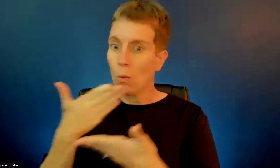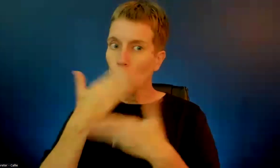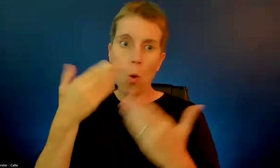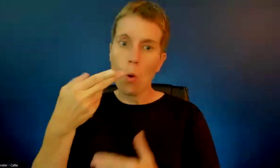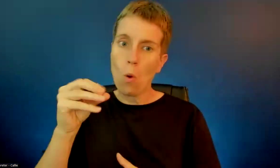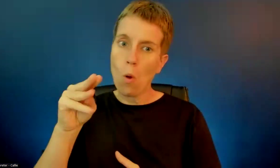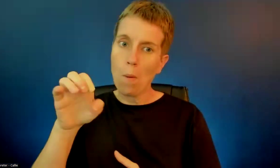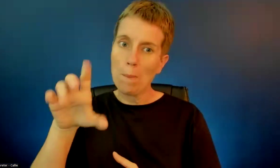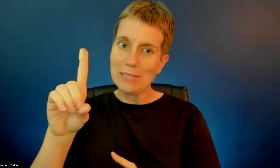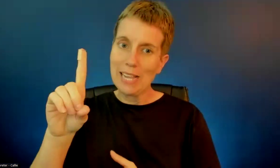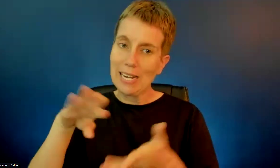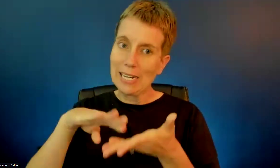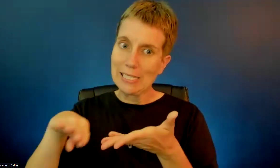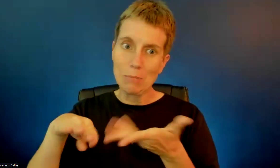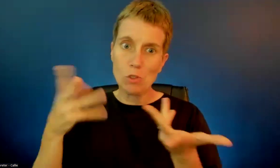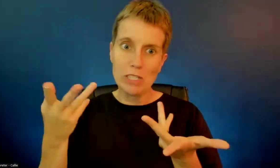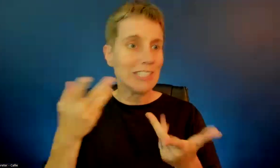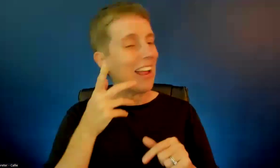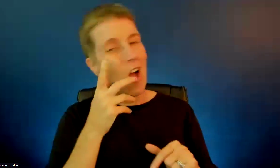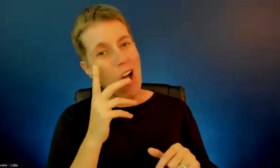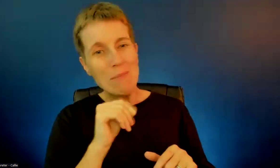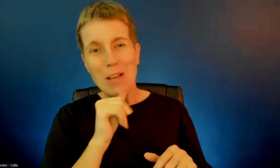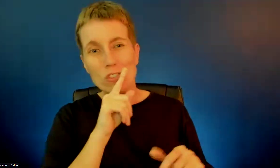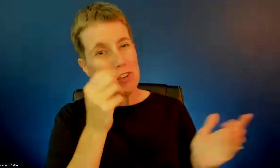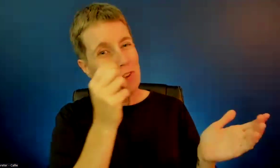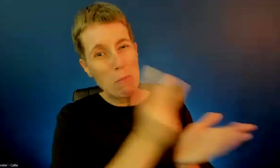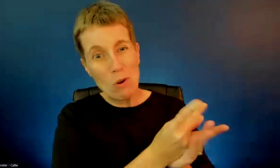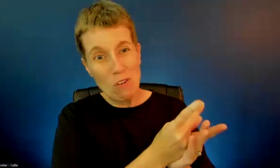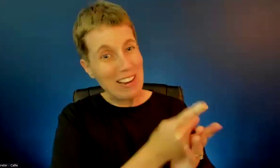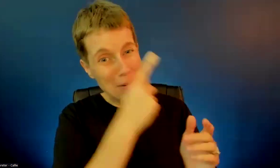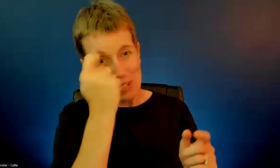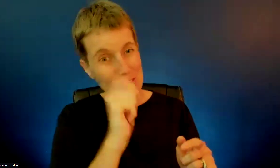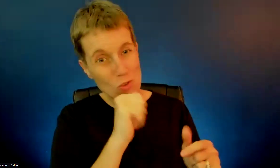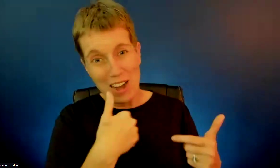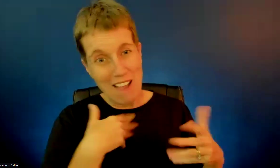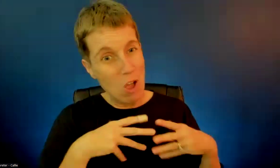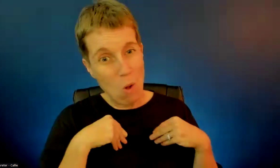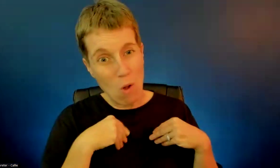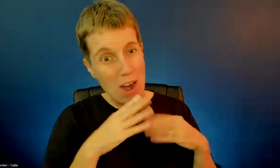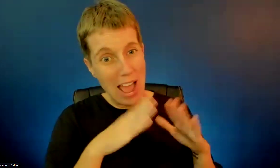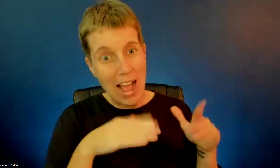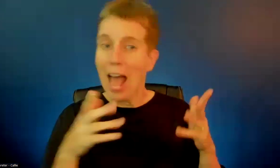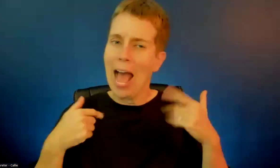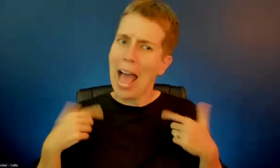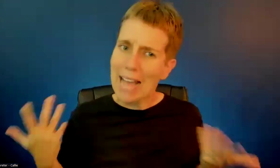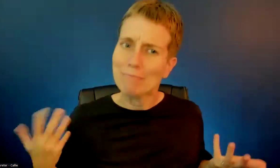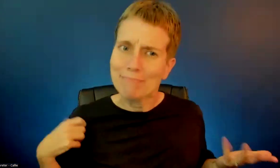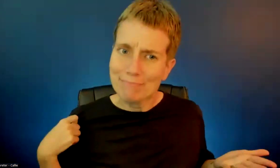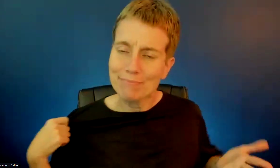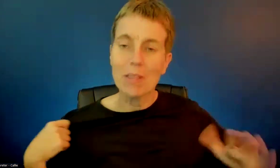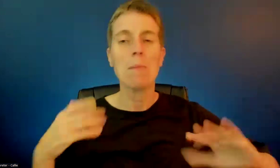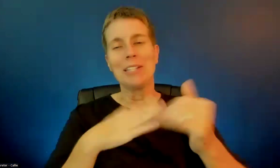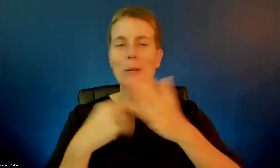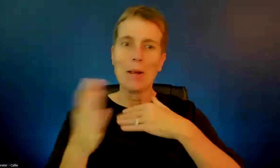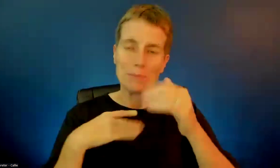well, I don't know if you can have it because you don't have a homestead exemption. And I said, lady, I'm exempt. But anyway, um,